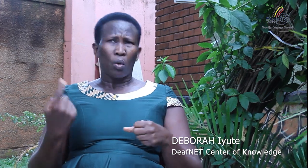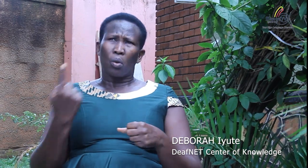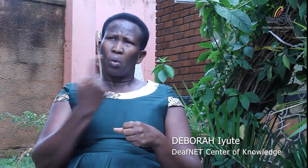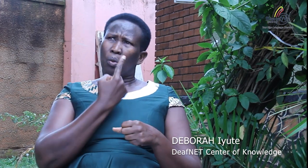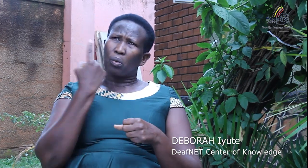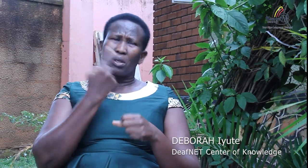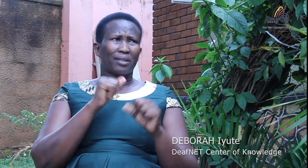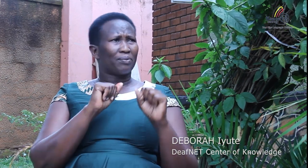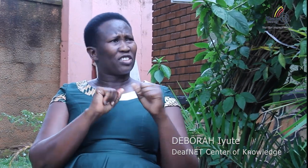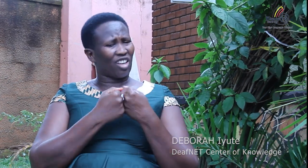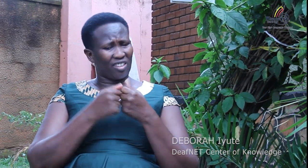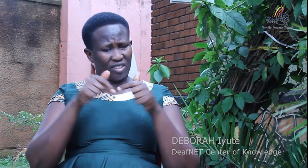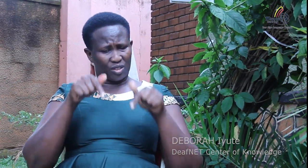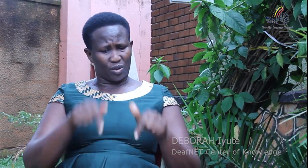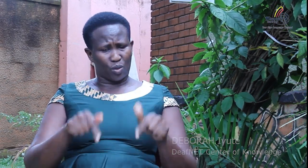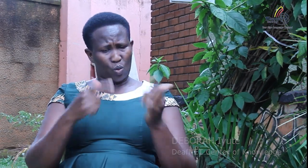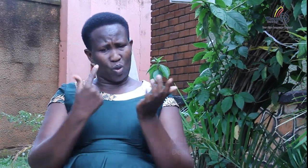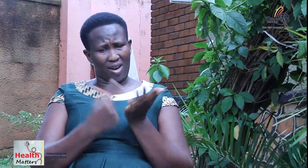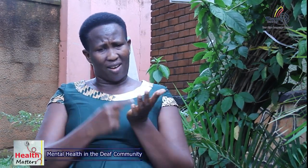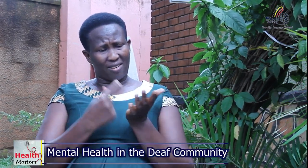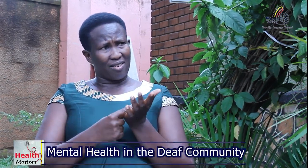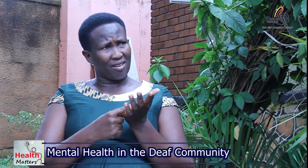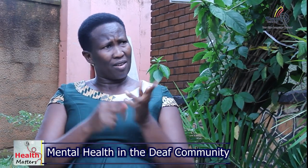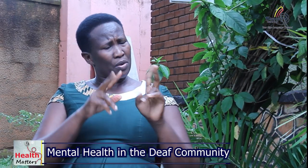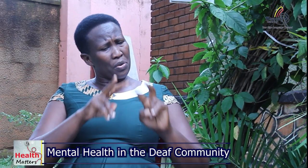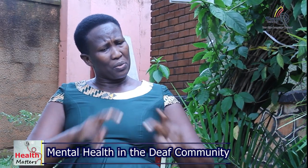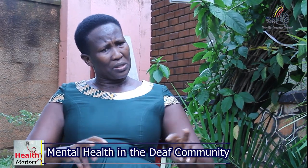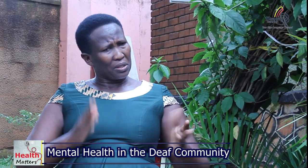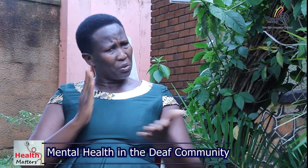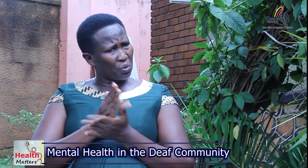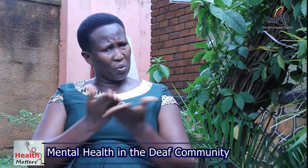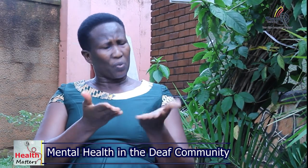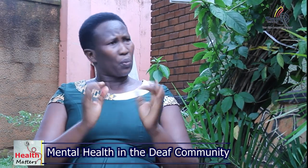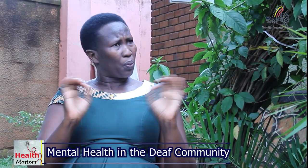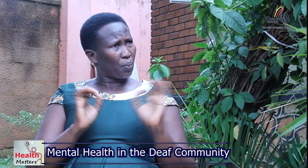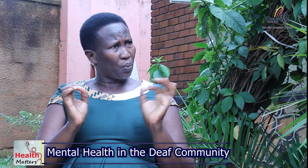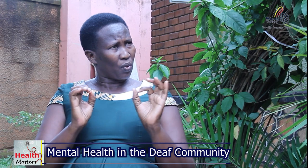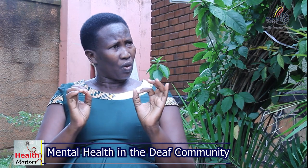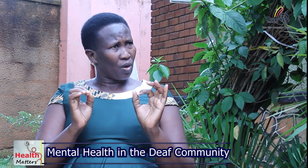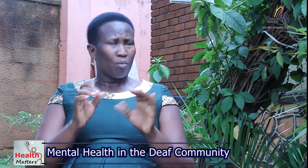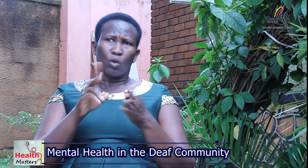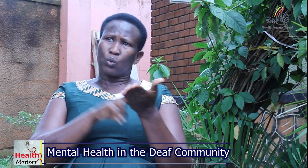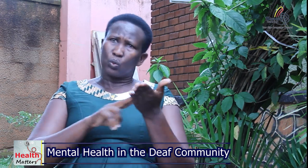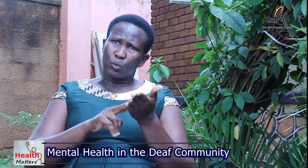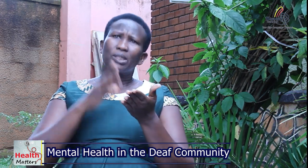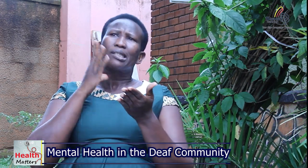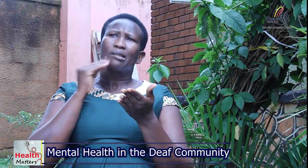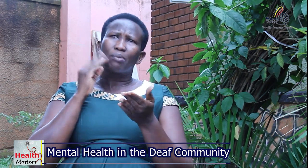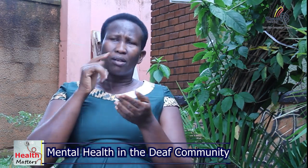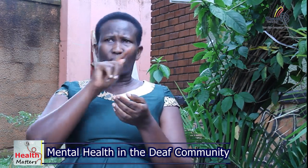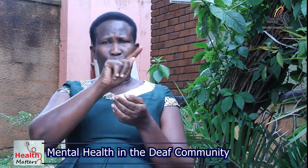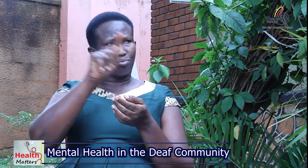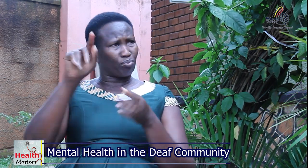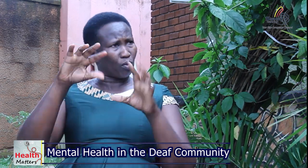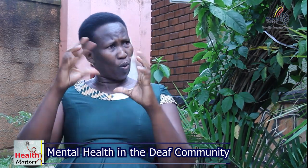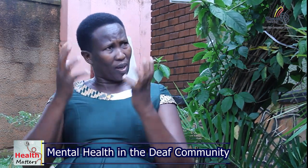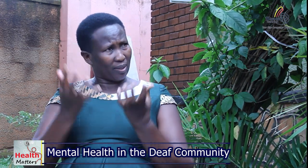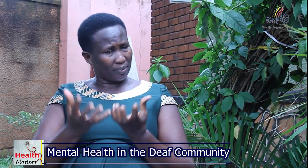cause of mental health but the challenge we have here in uganda we don't have a really research we use